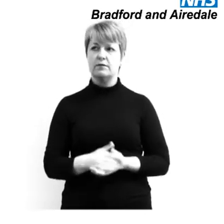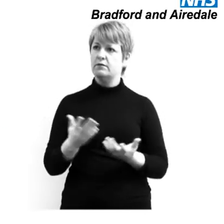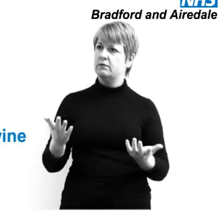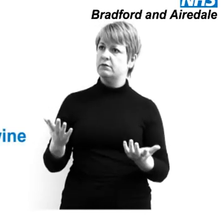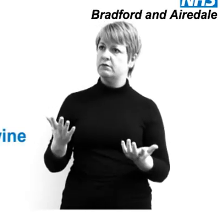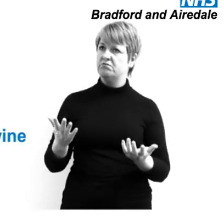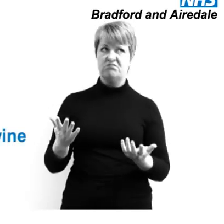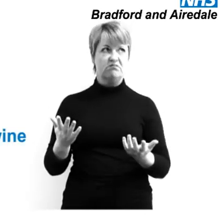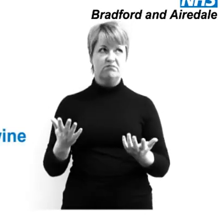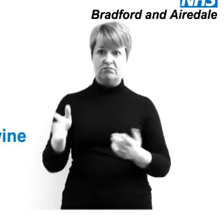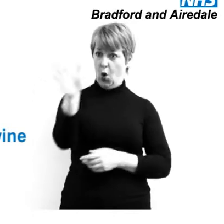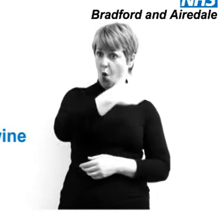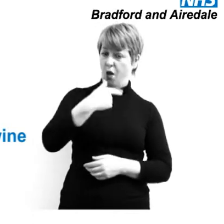Who will get a swine flu vaccination?